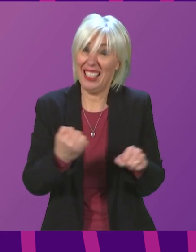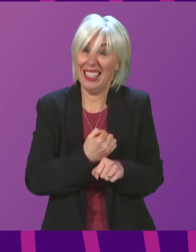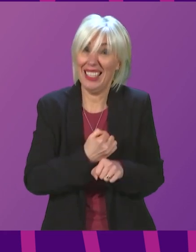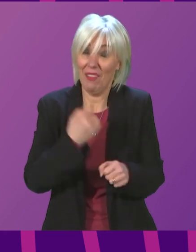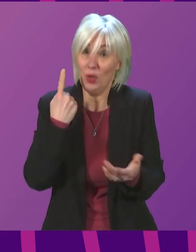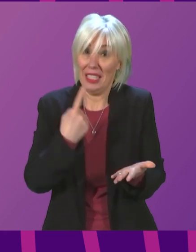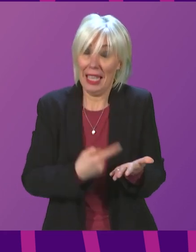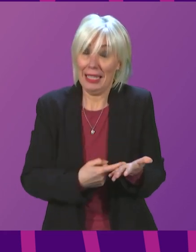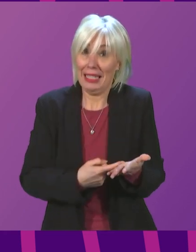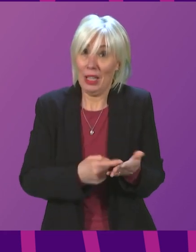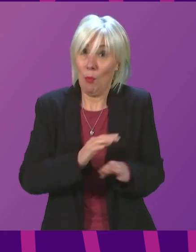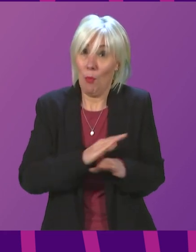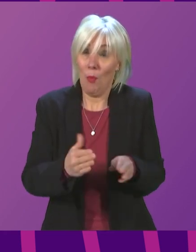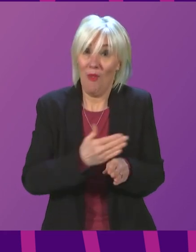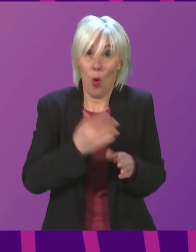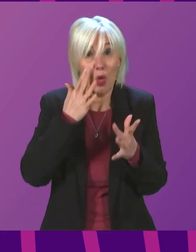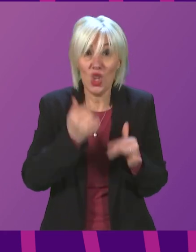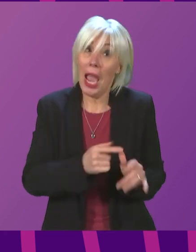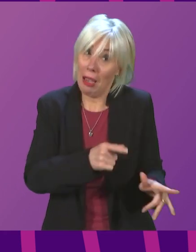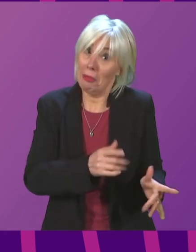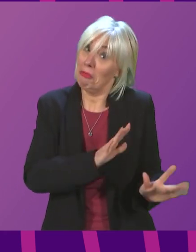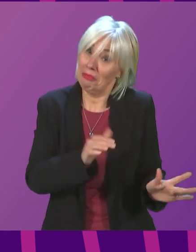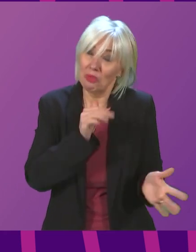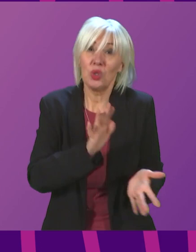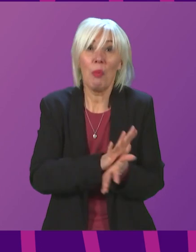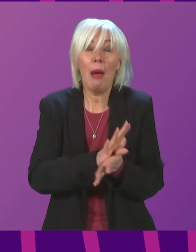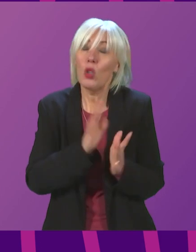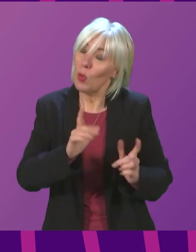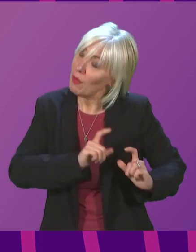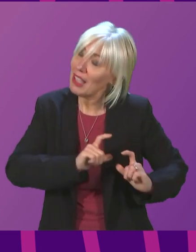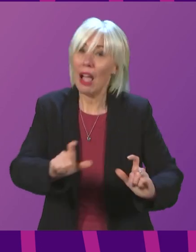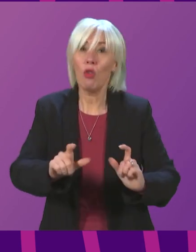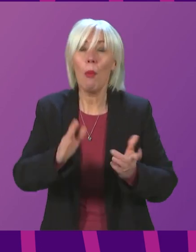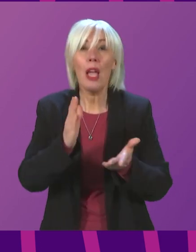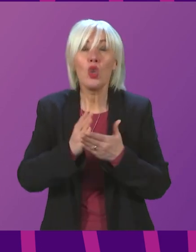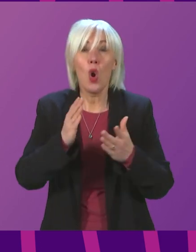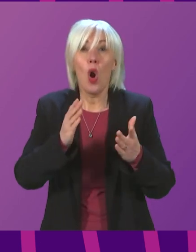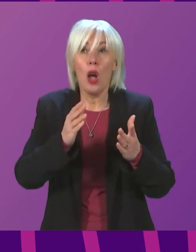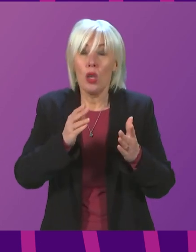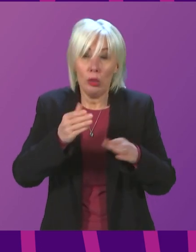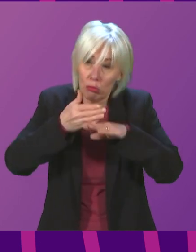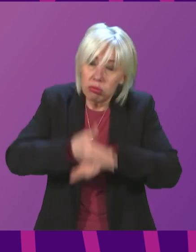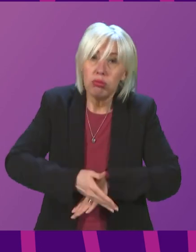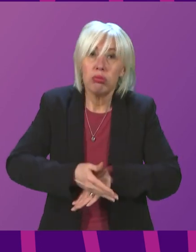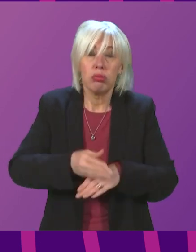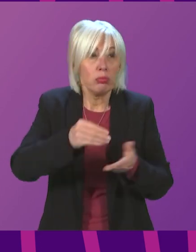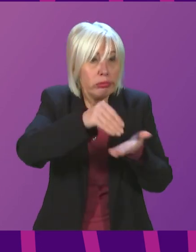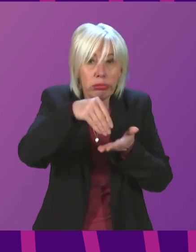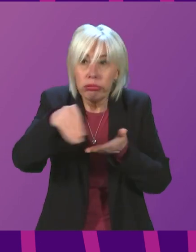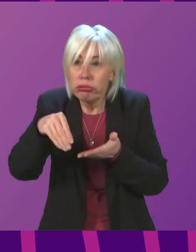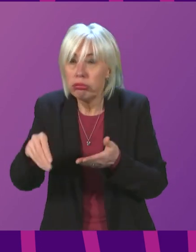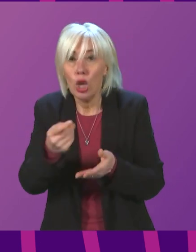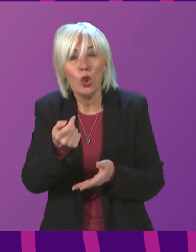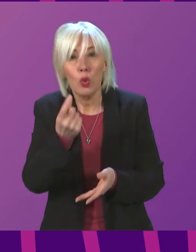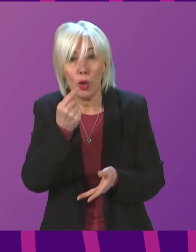decisions without appropriate cheques here. So work continues to get that money out to people as quickly as possible, because we understand how badly